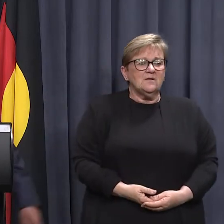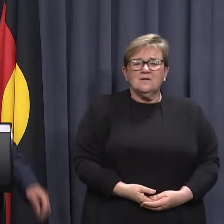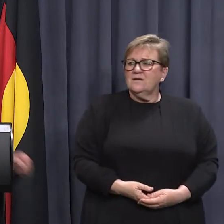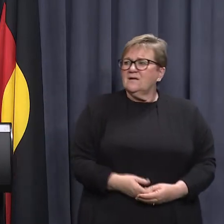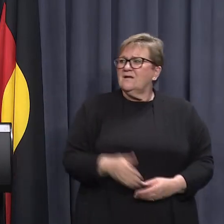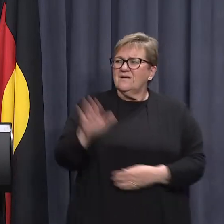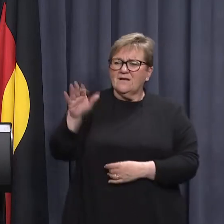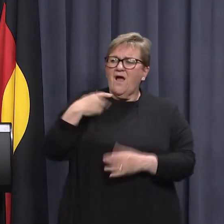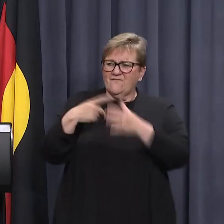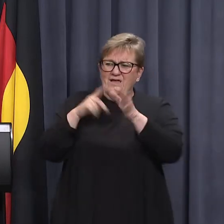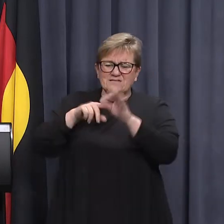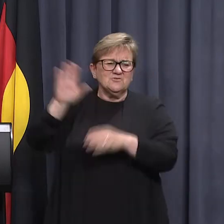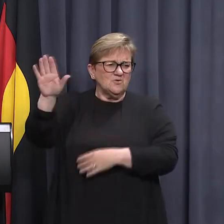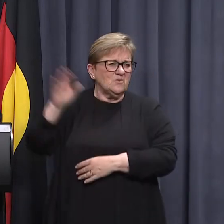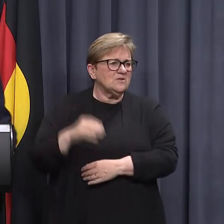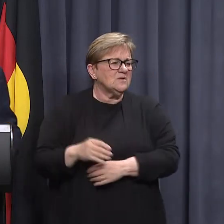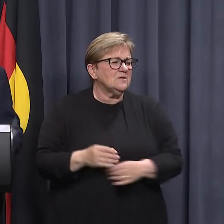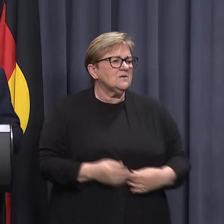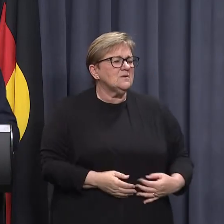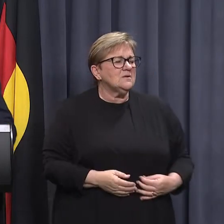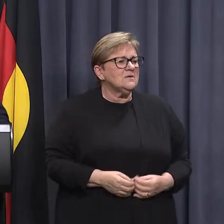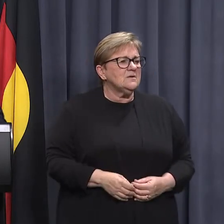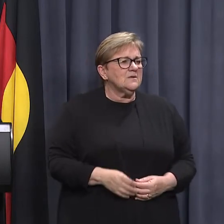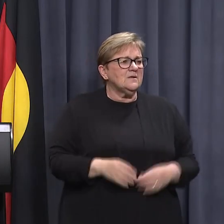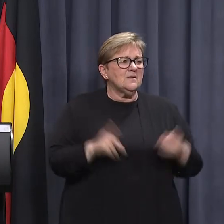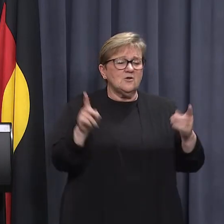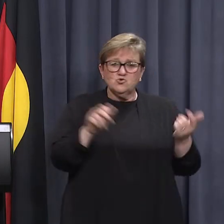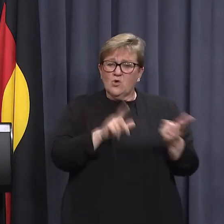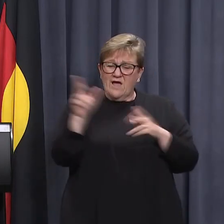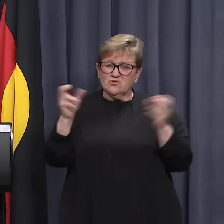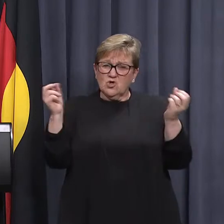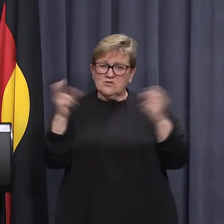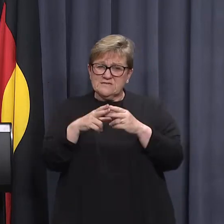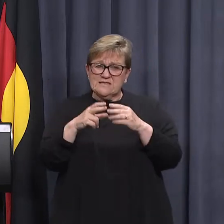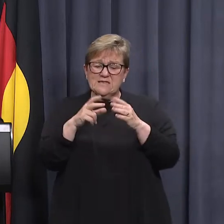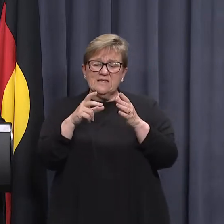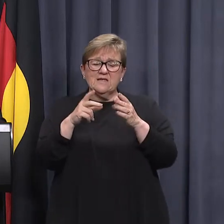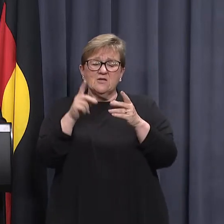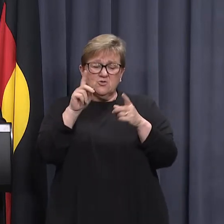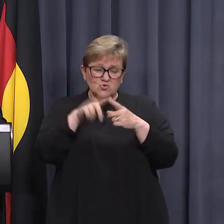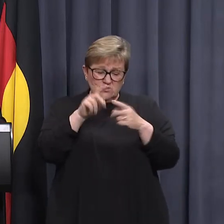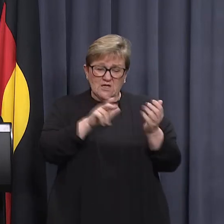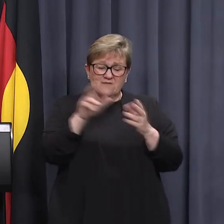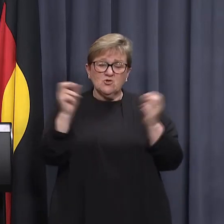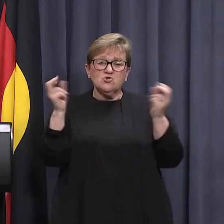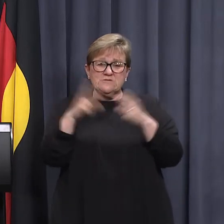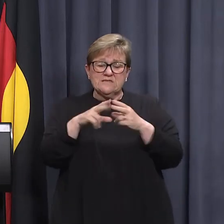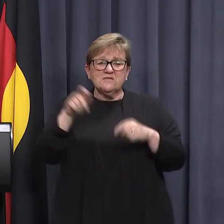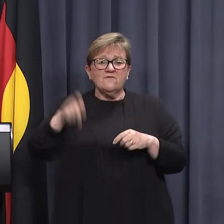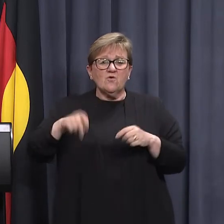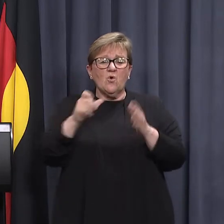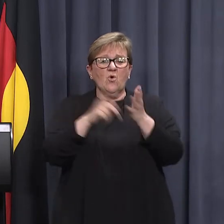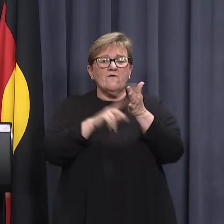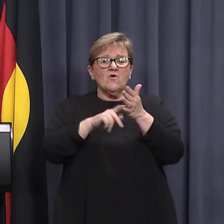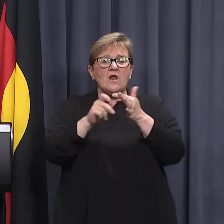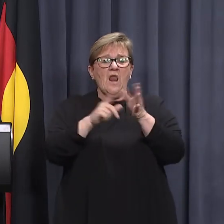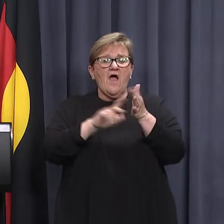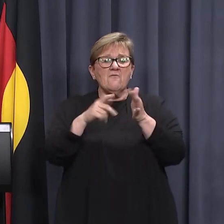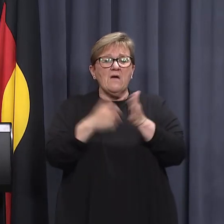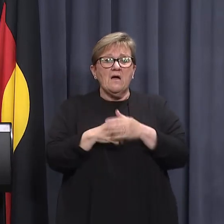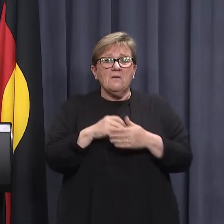Look, I've answered your question. Do still have to go to the sign of the Clive Palmer case? I'm sorry? Clive Palmer case, do you still have go to that?